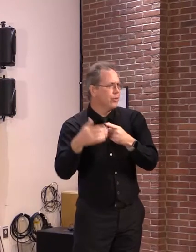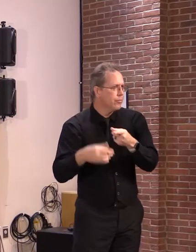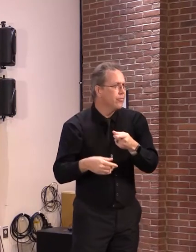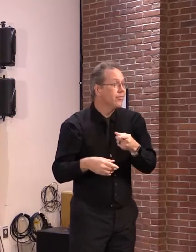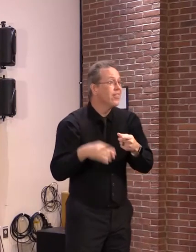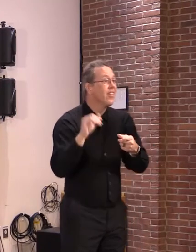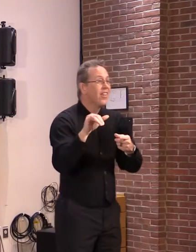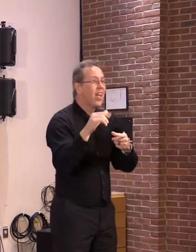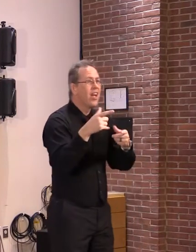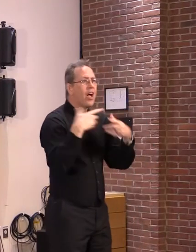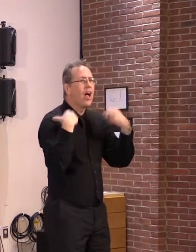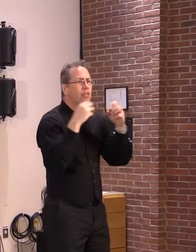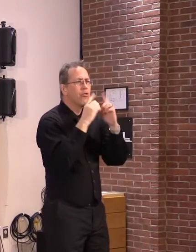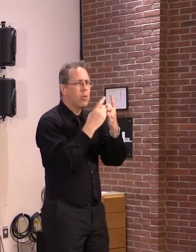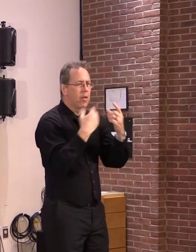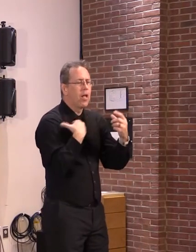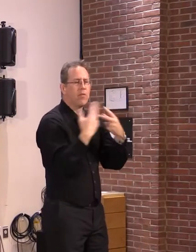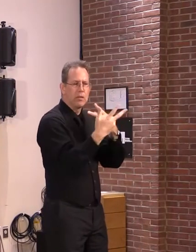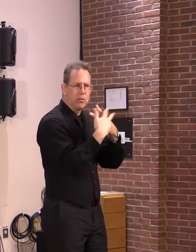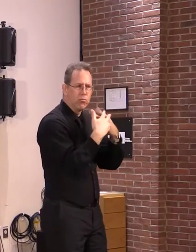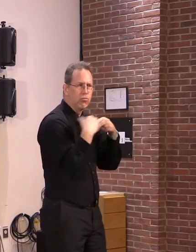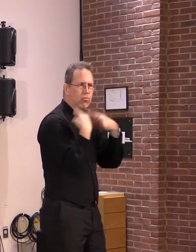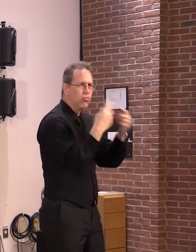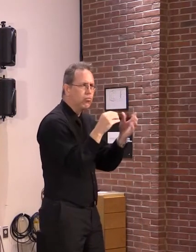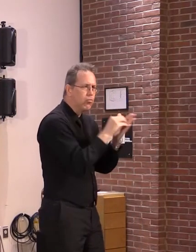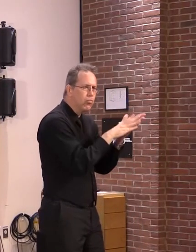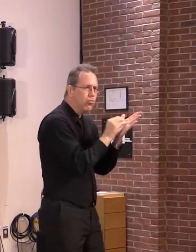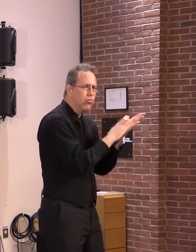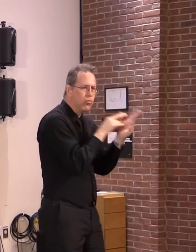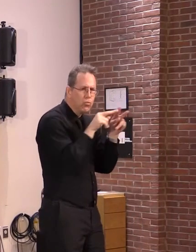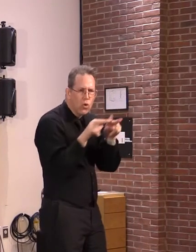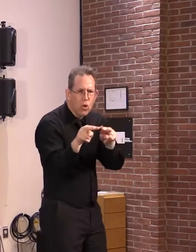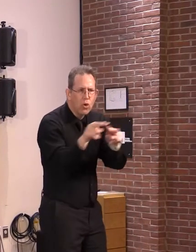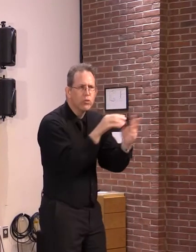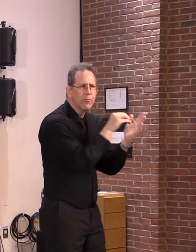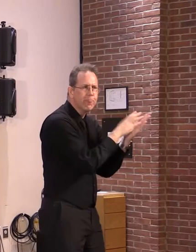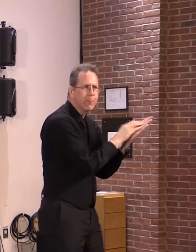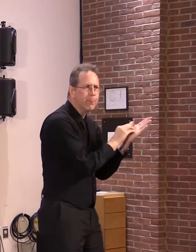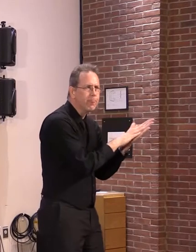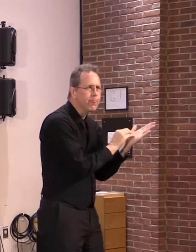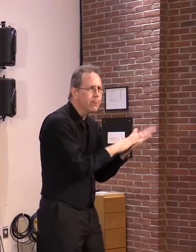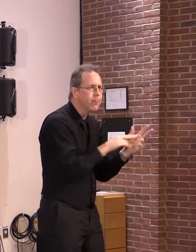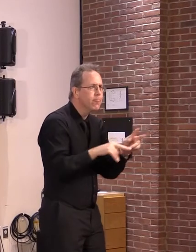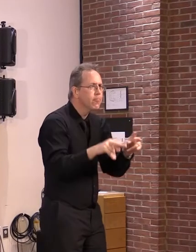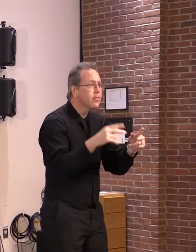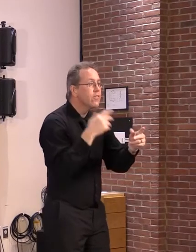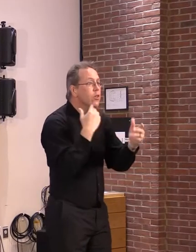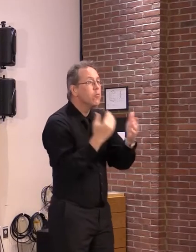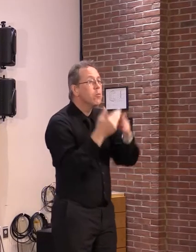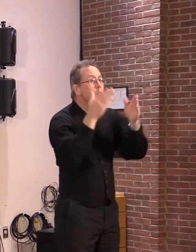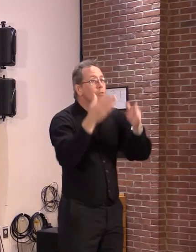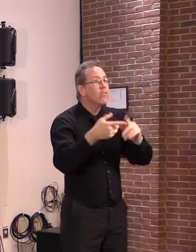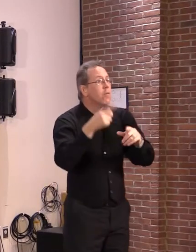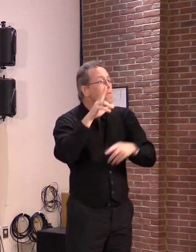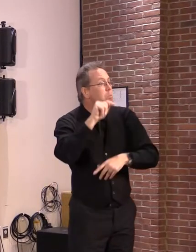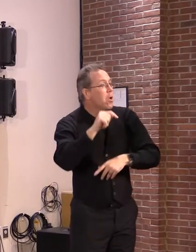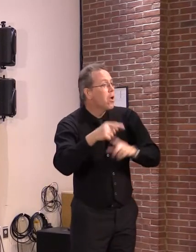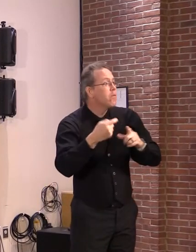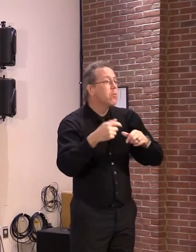department will continue to follow. So that even if a person in the media is not